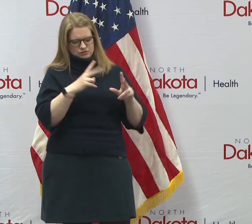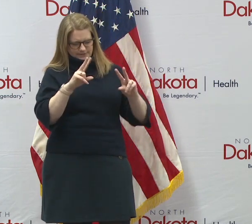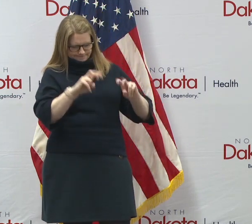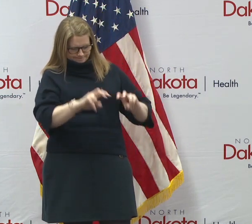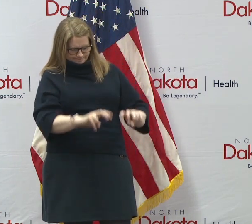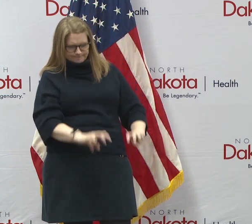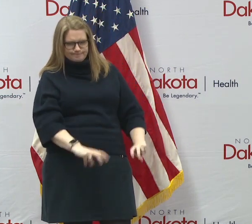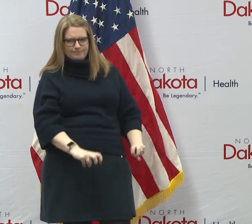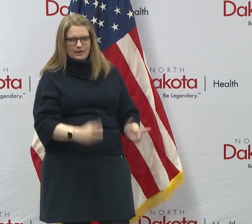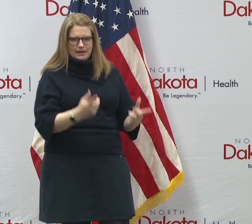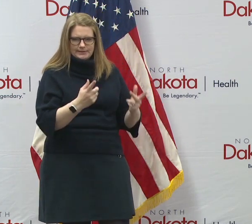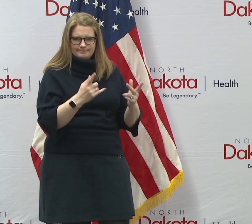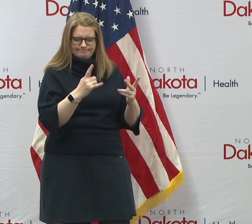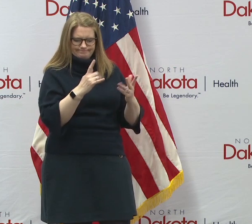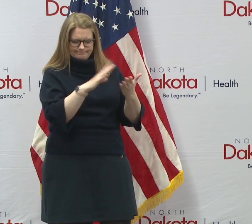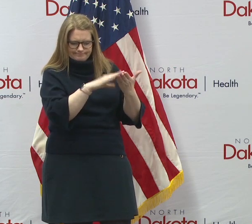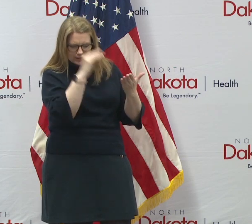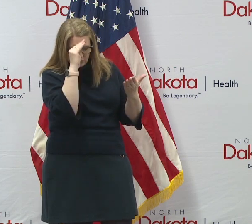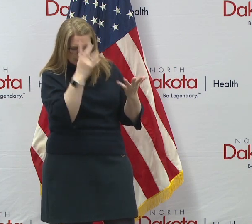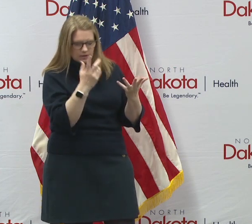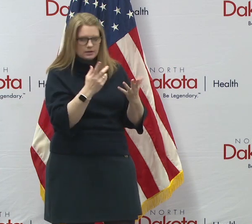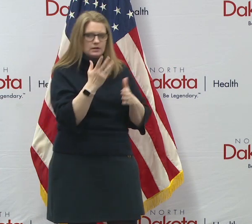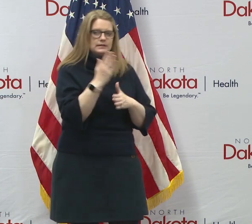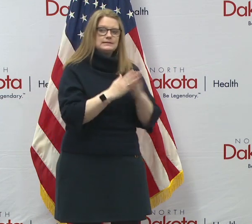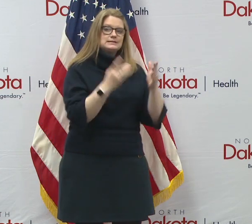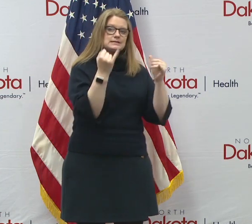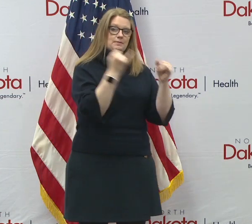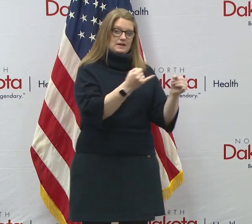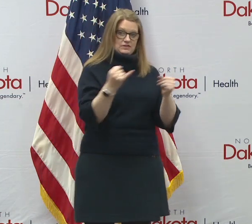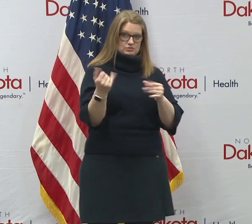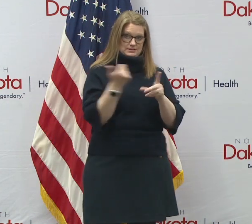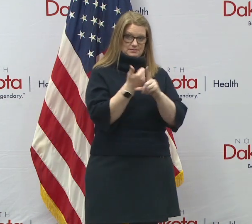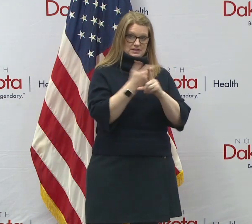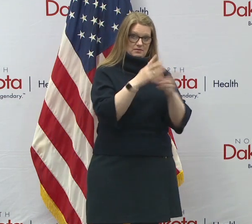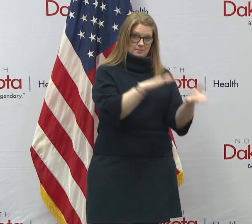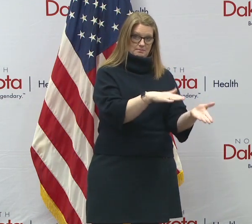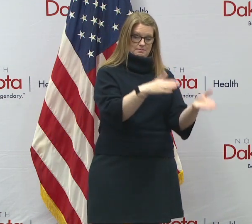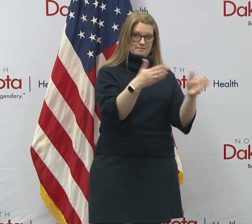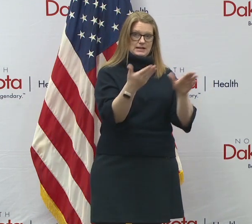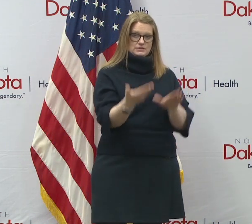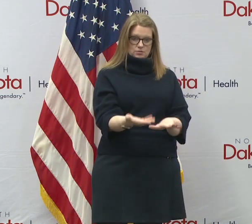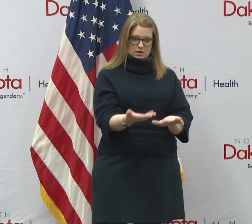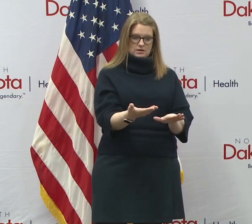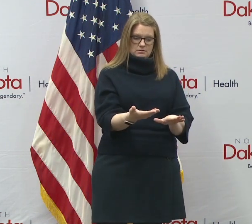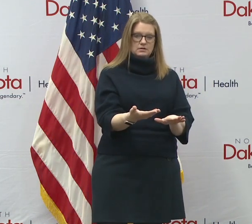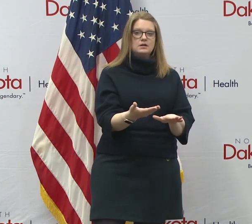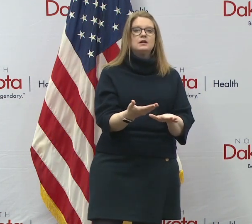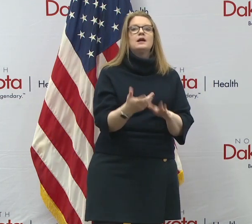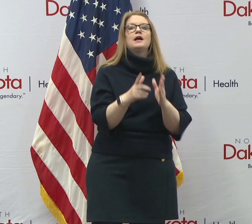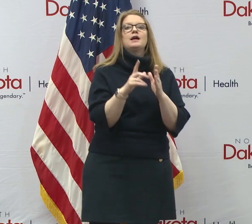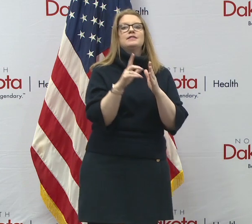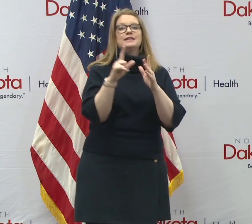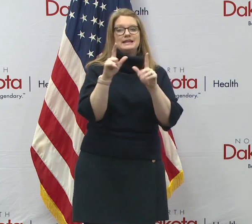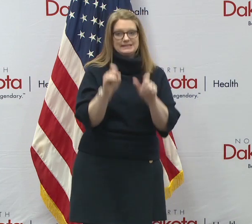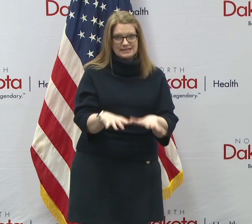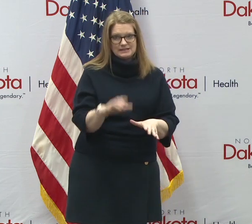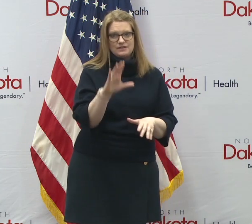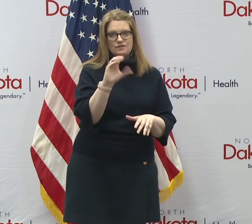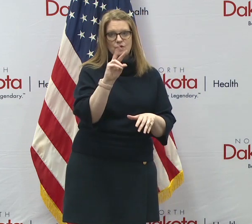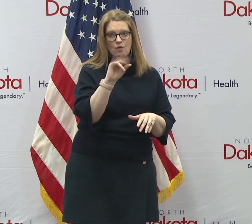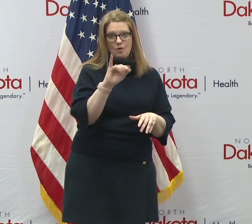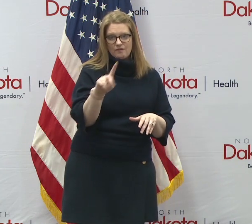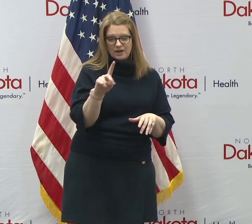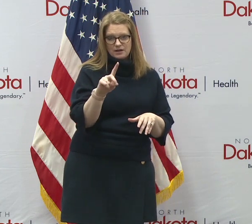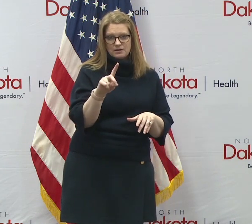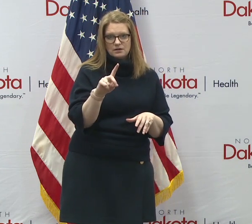science around that. There are individuals that have passed away and do get tested for COVID. Um, and